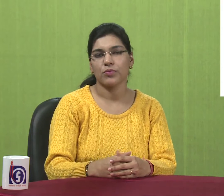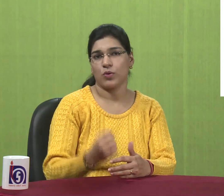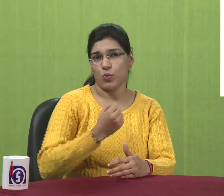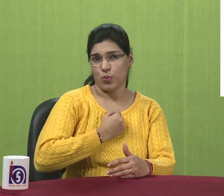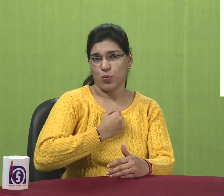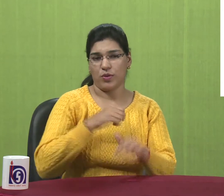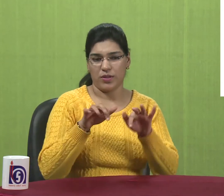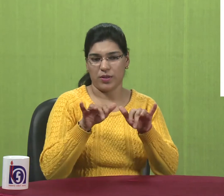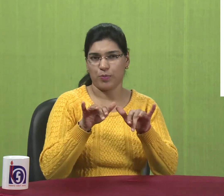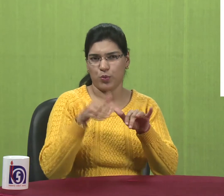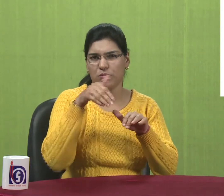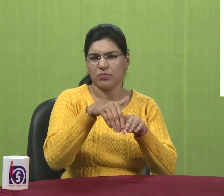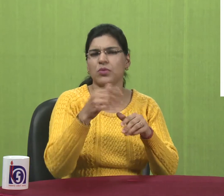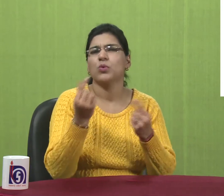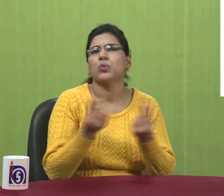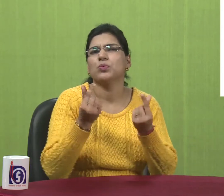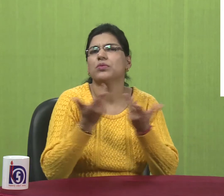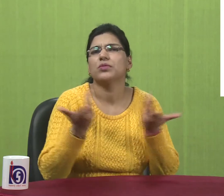So what is using my computer?